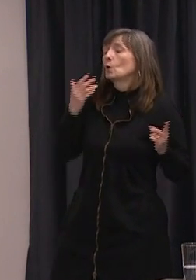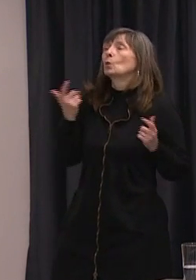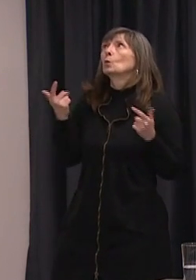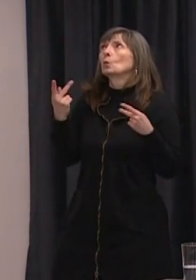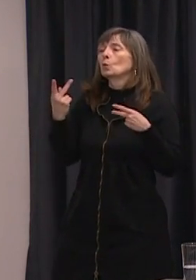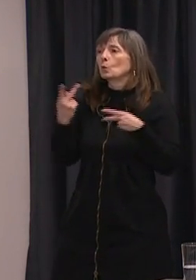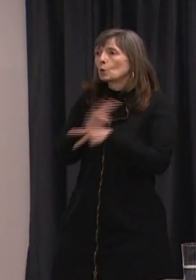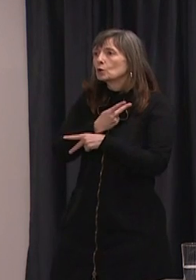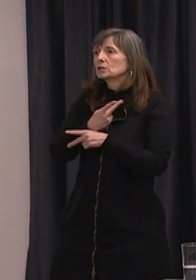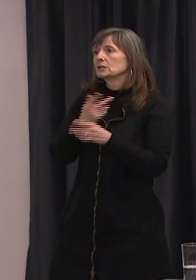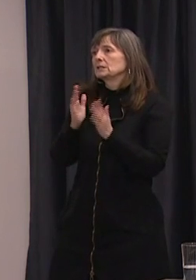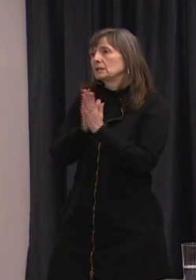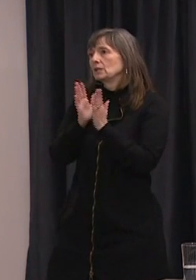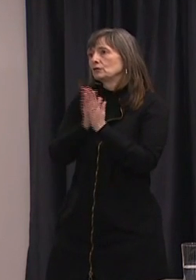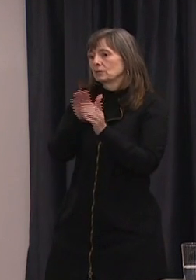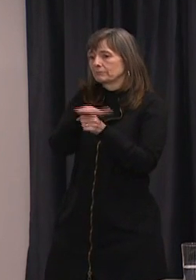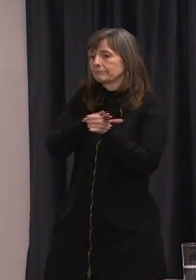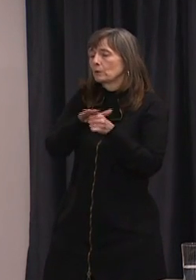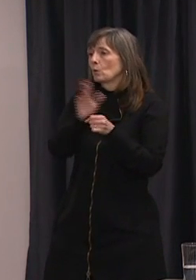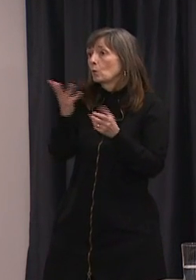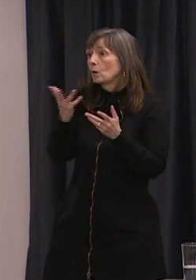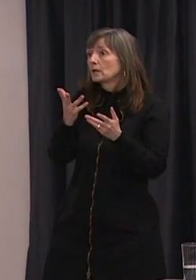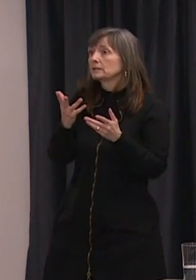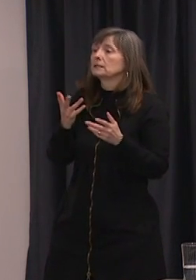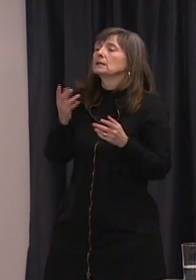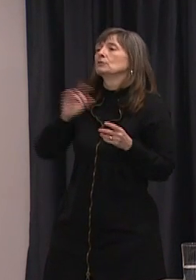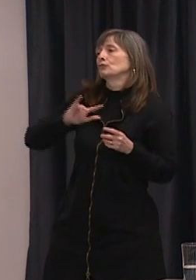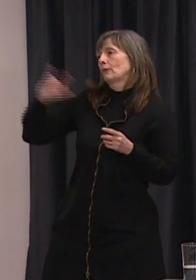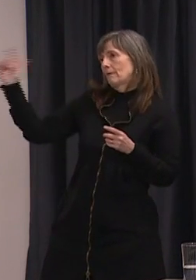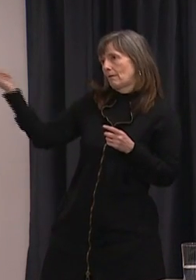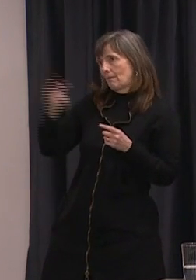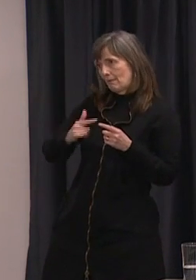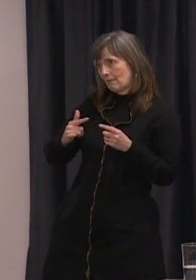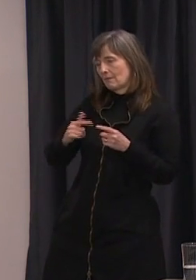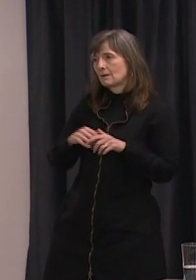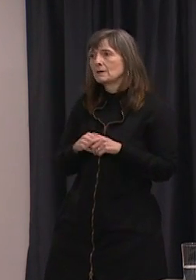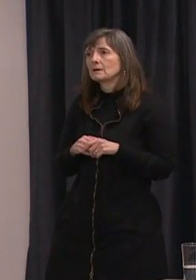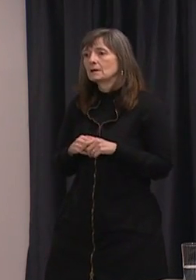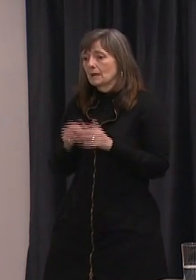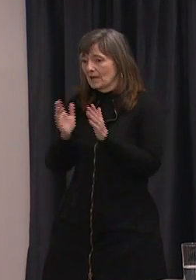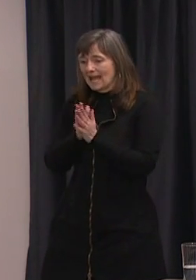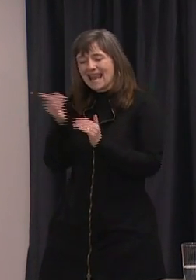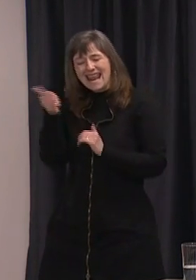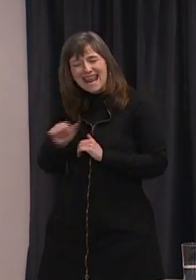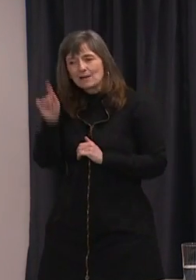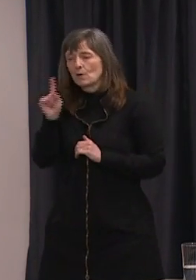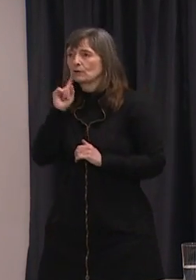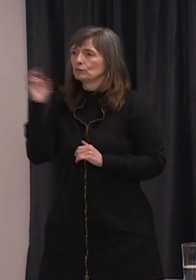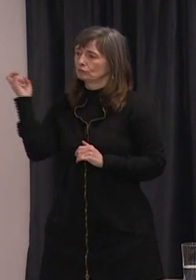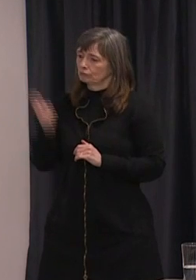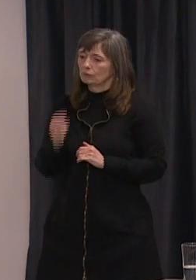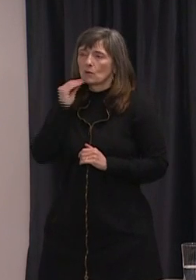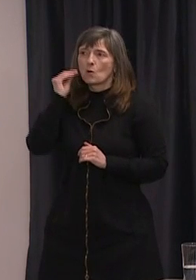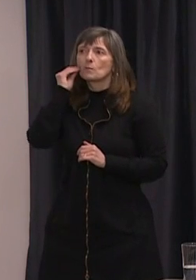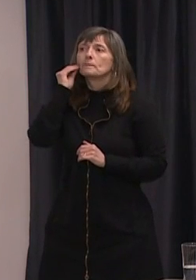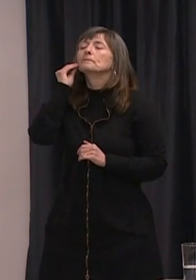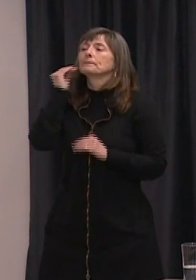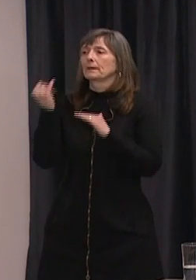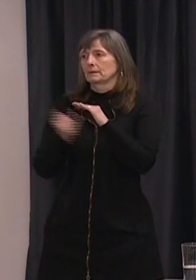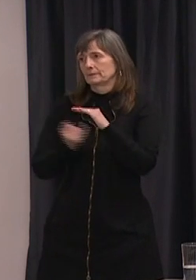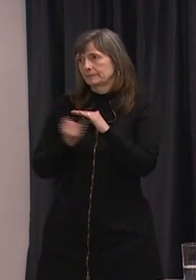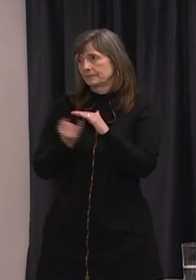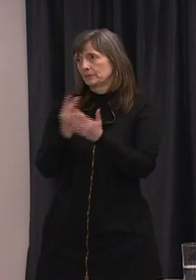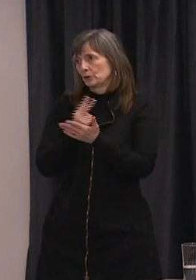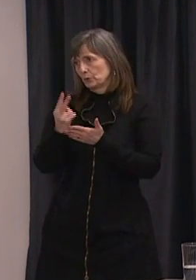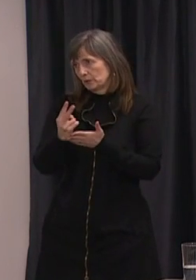and we are asking people who are coming home now to isolate themselves for the incubation period after they